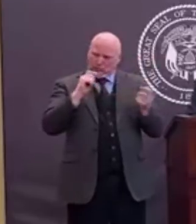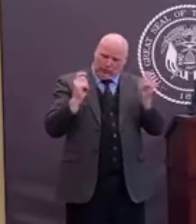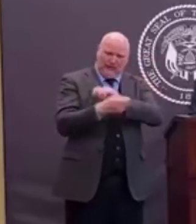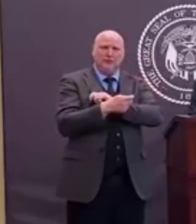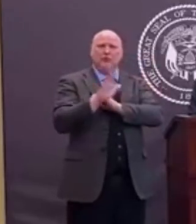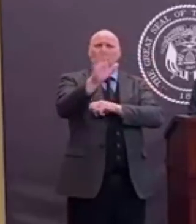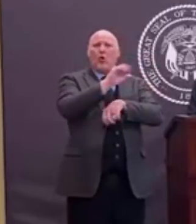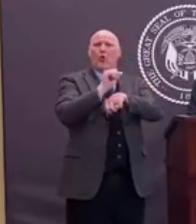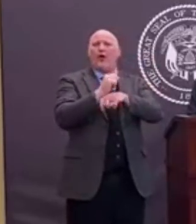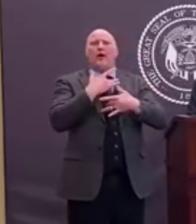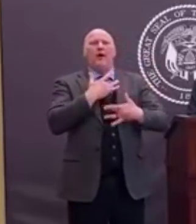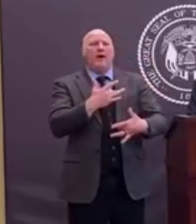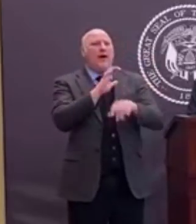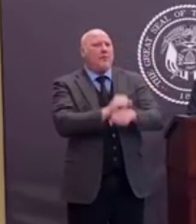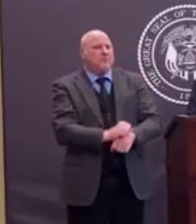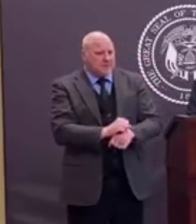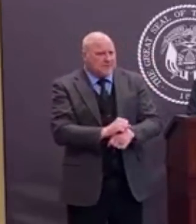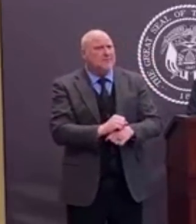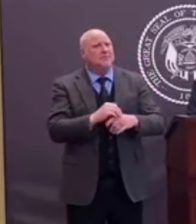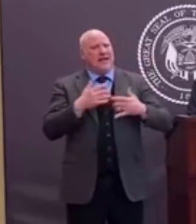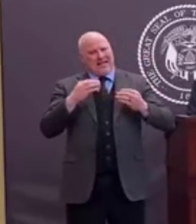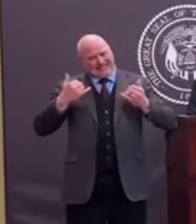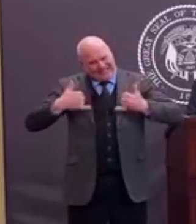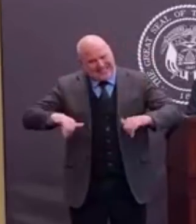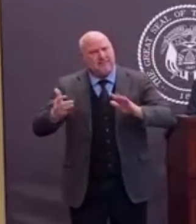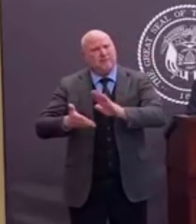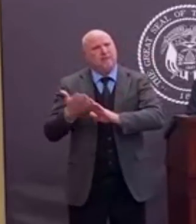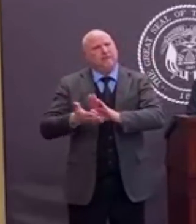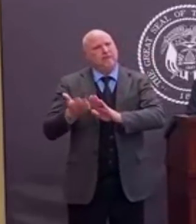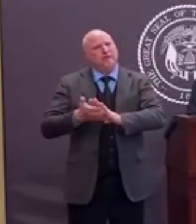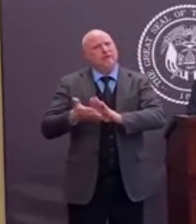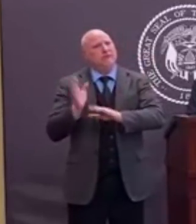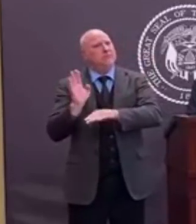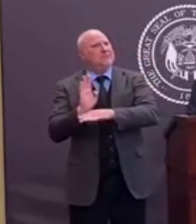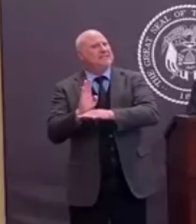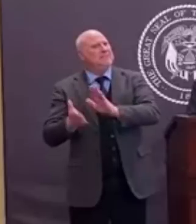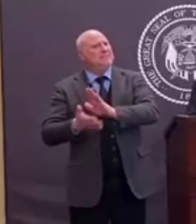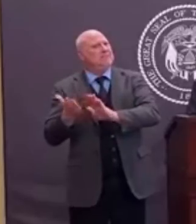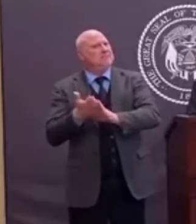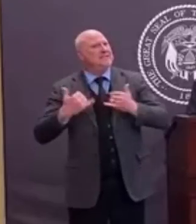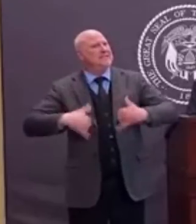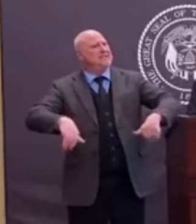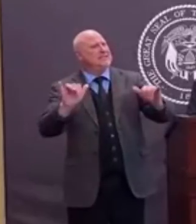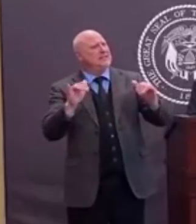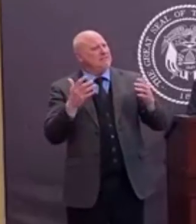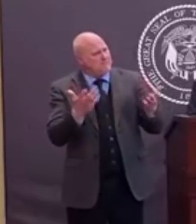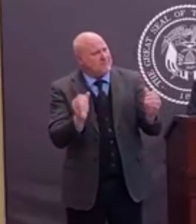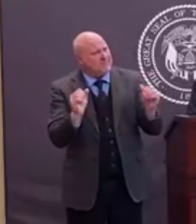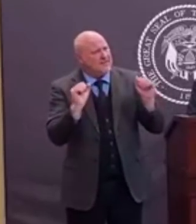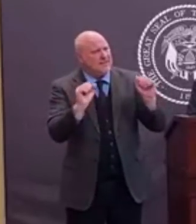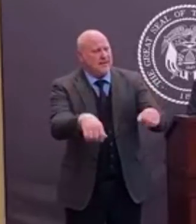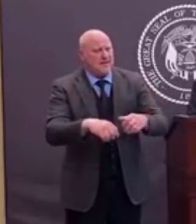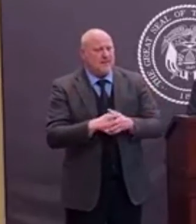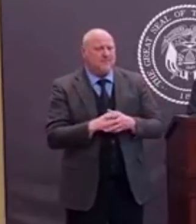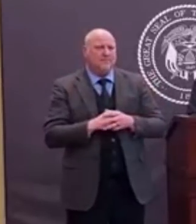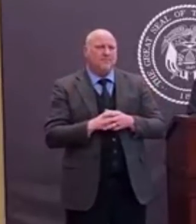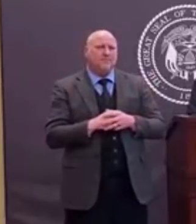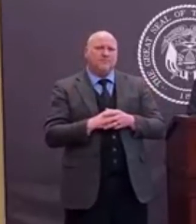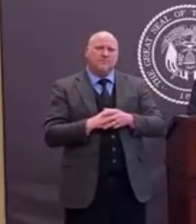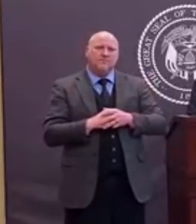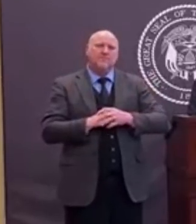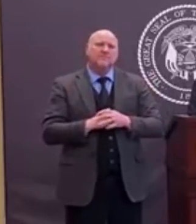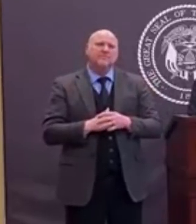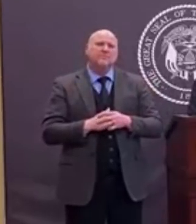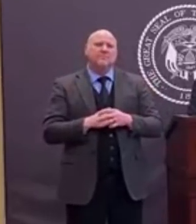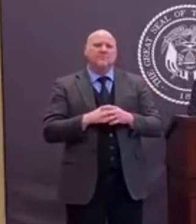still providing opportunities for their business to continue to survive and get through this troubled time and